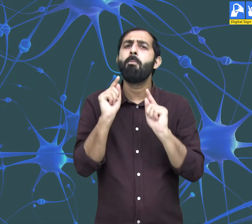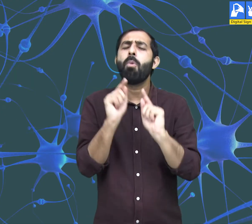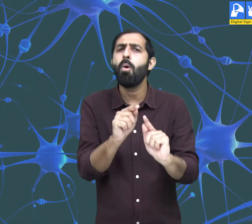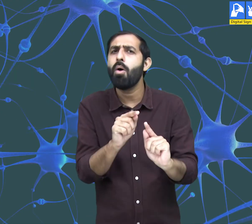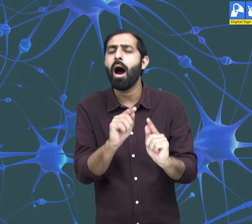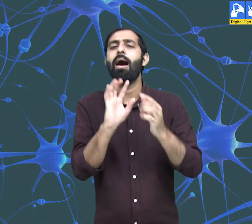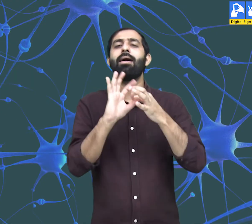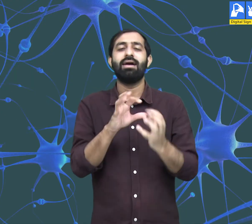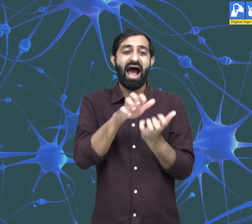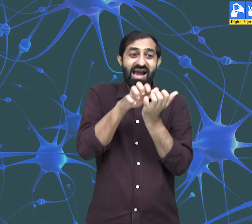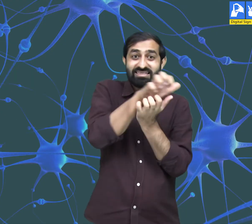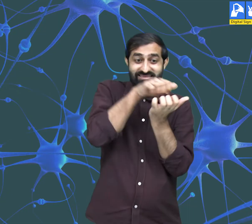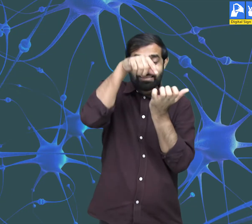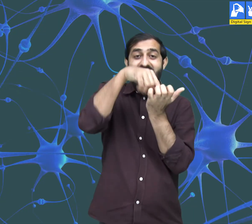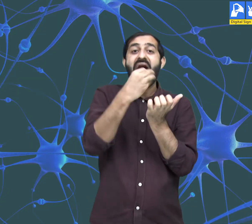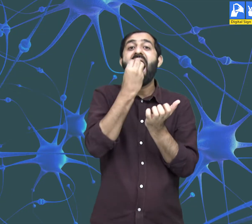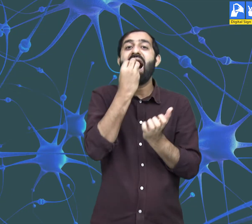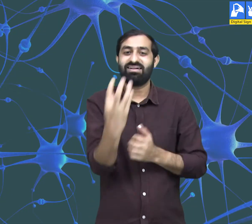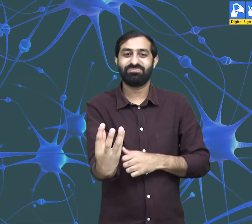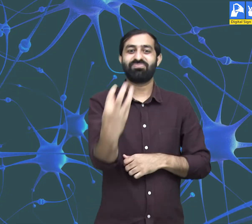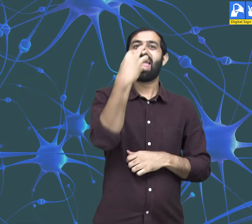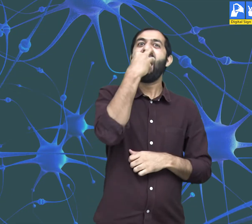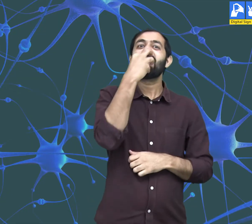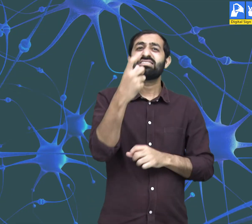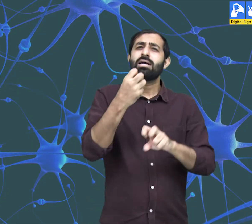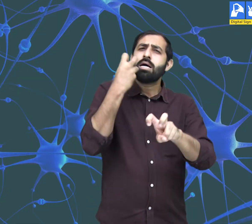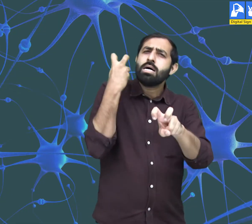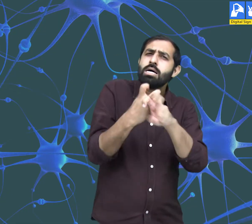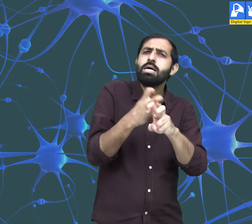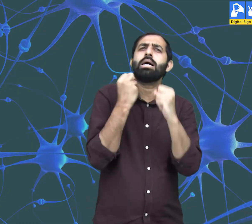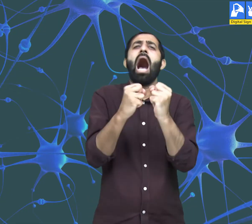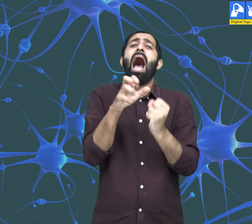Because their food is very tough.